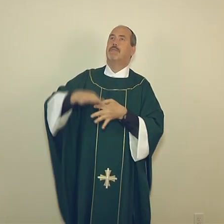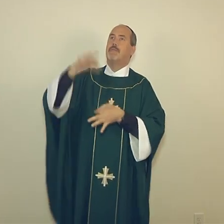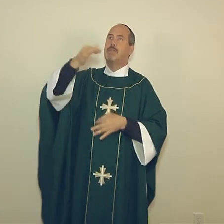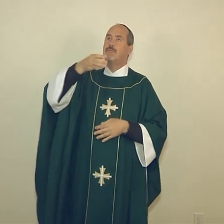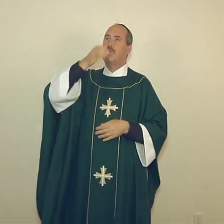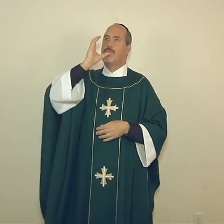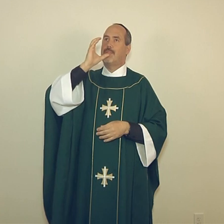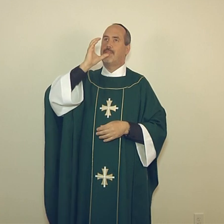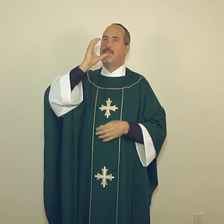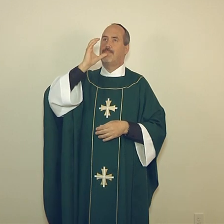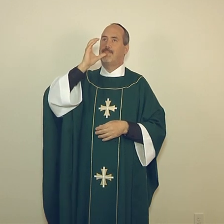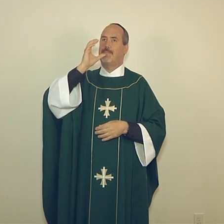drink.